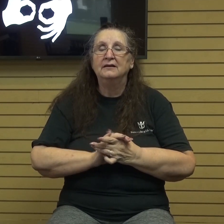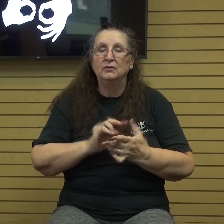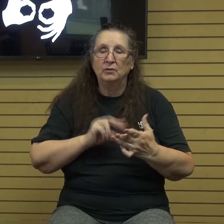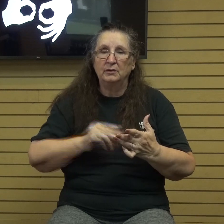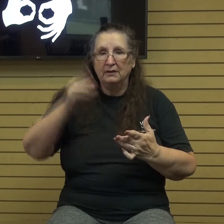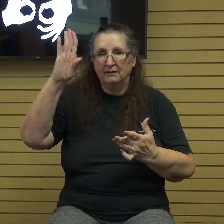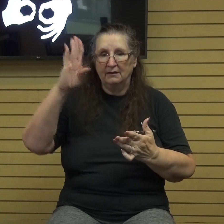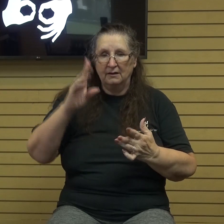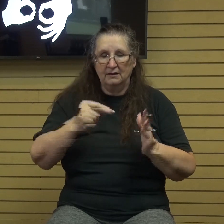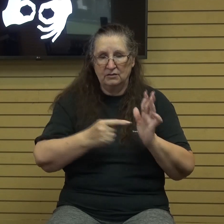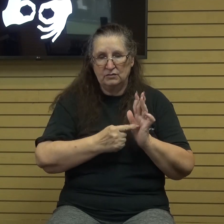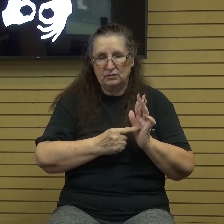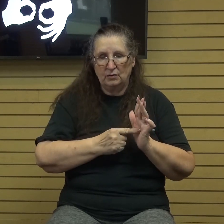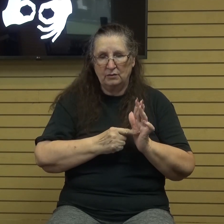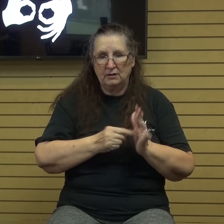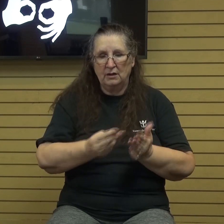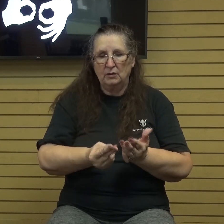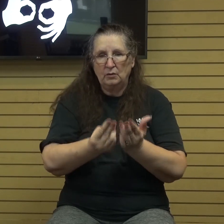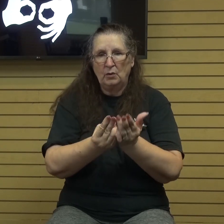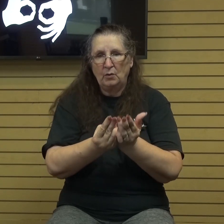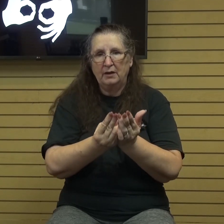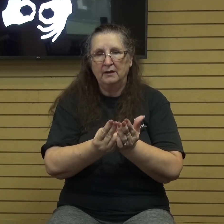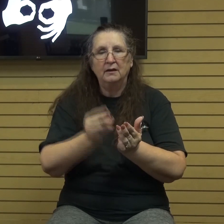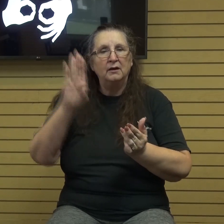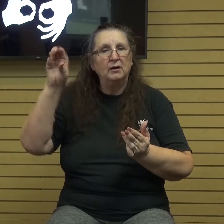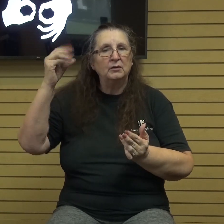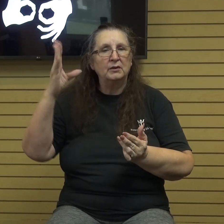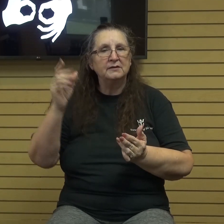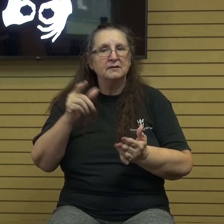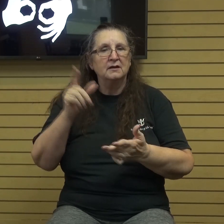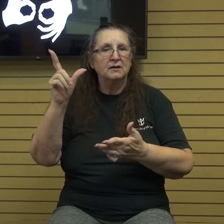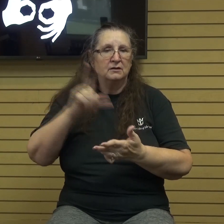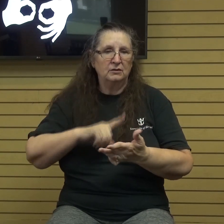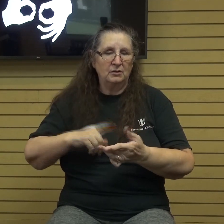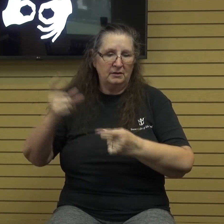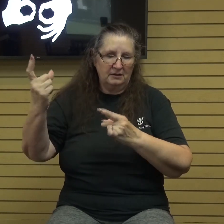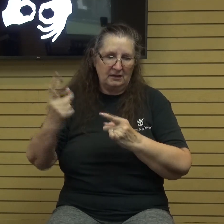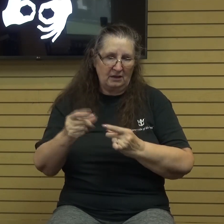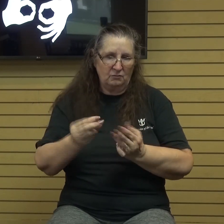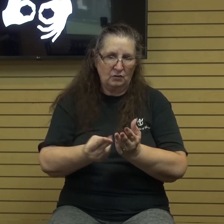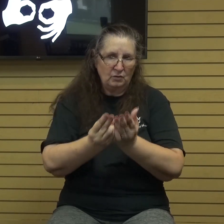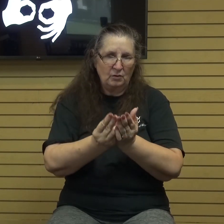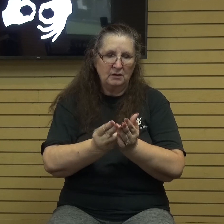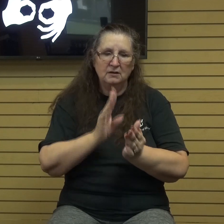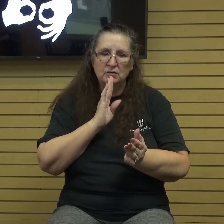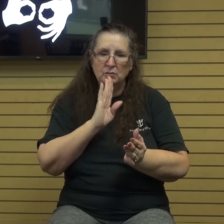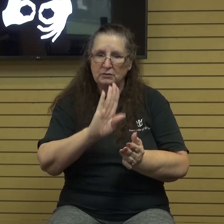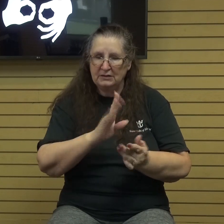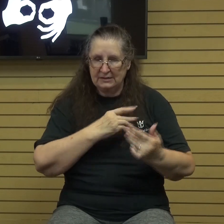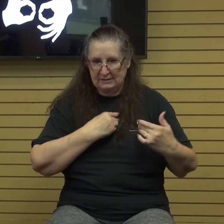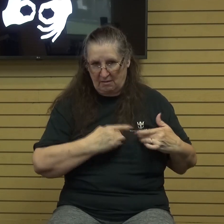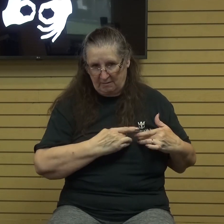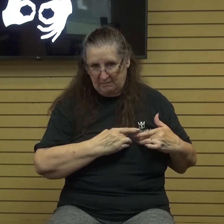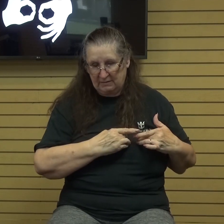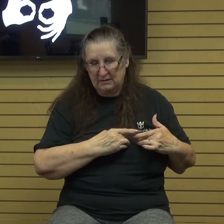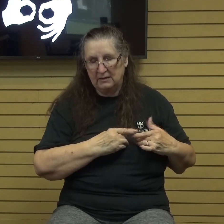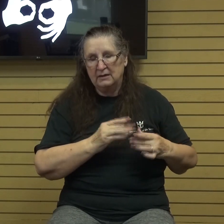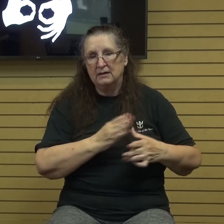showed Noah grace. The Lord had come to Noah and began to speak to his heart. He shared with Noah